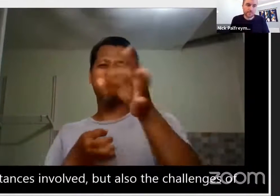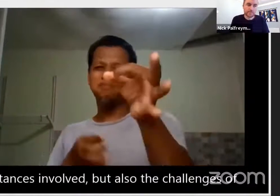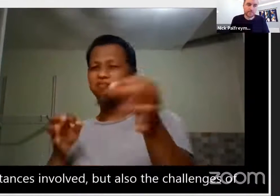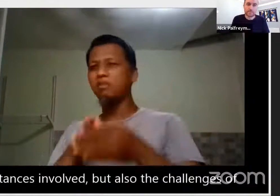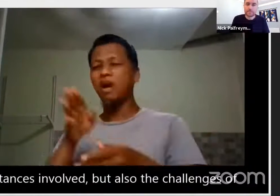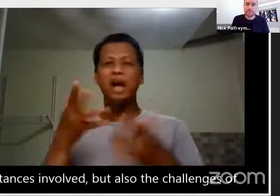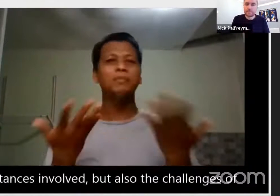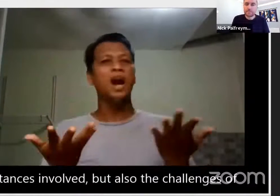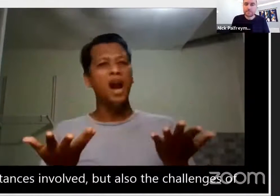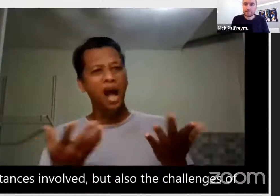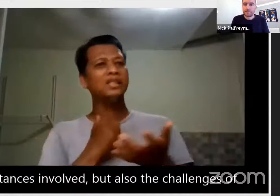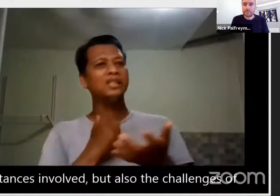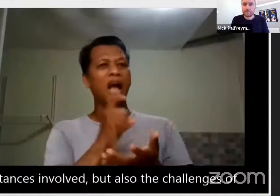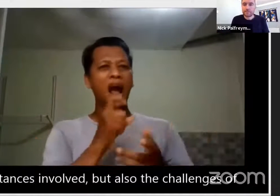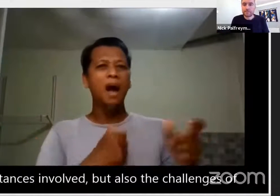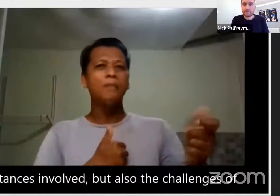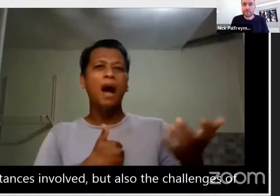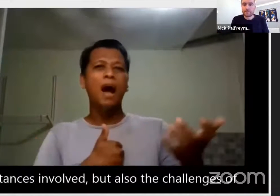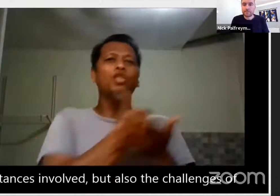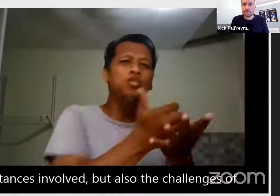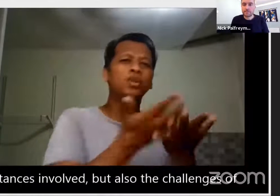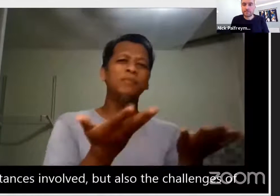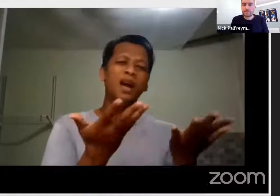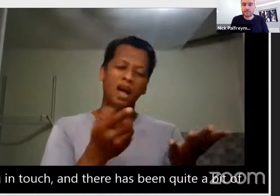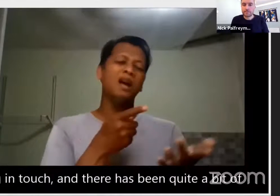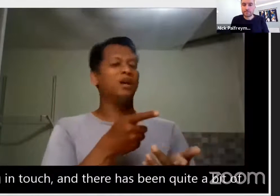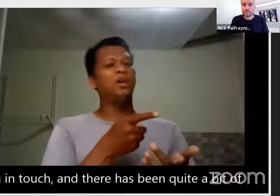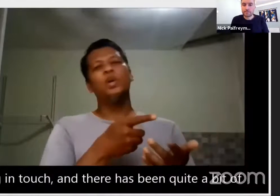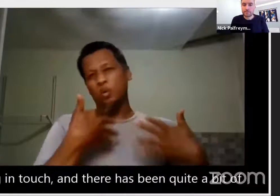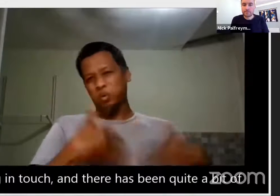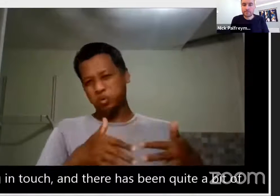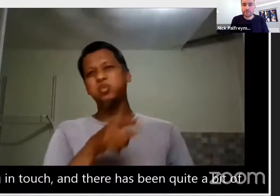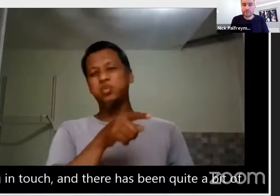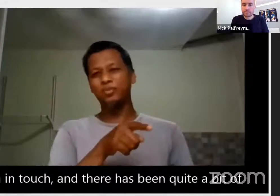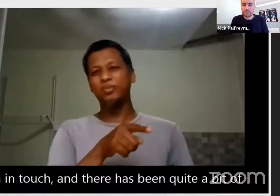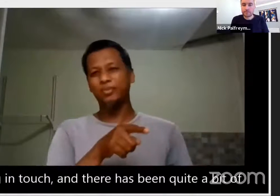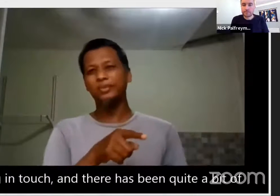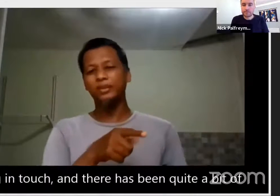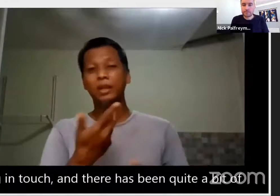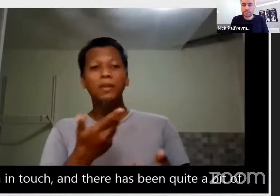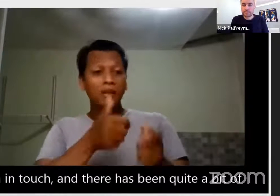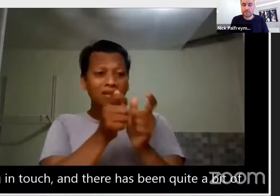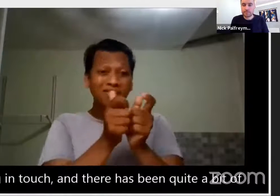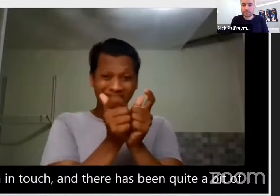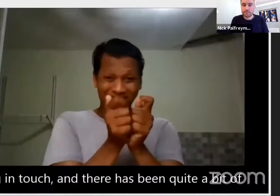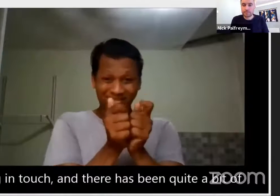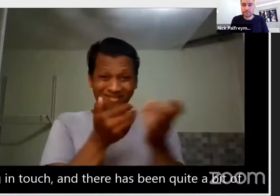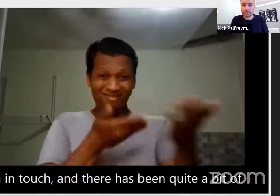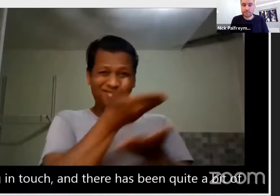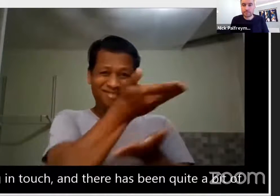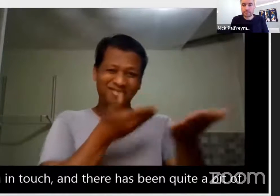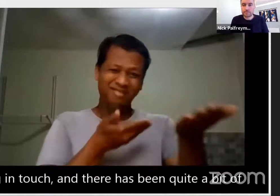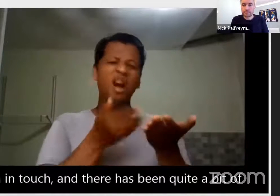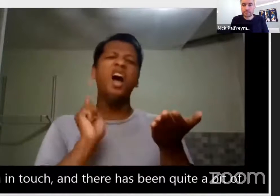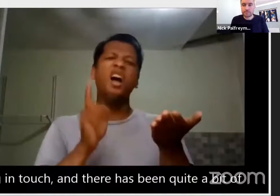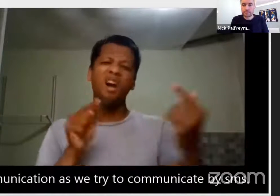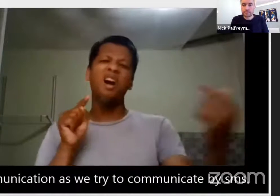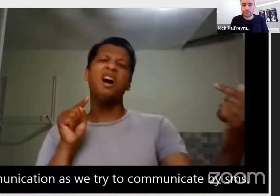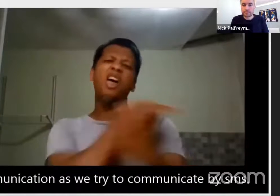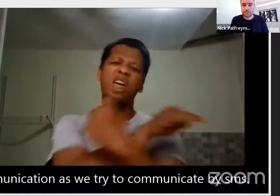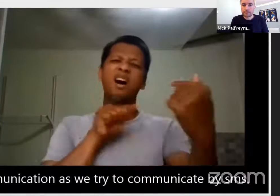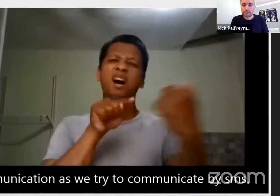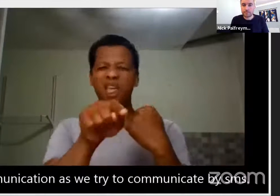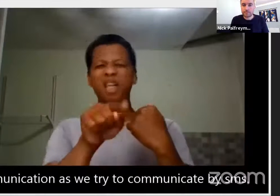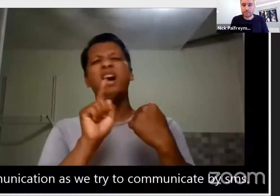distances involved, but also the challenges of keeping in touch. And there has been